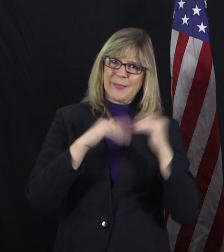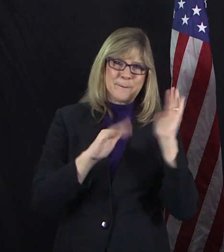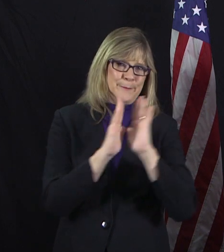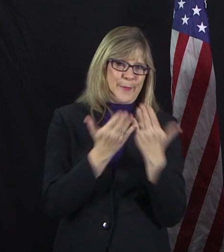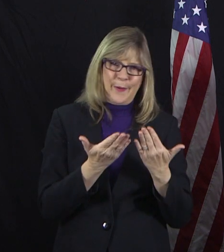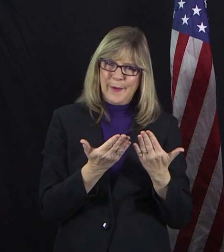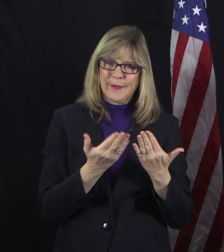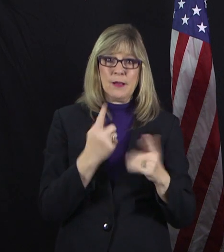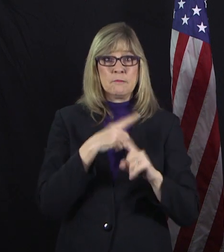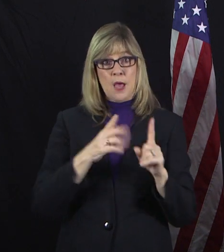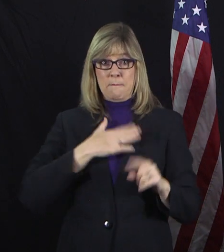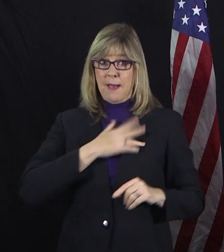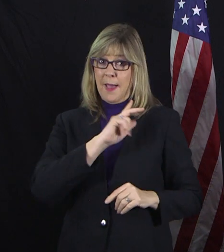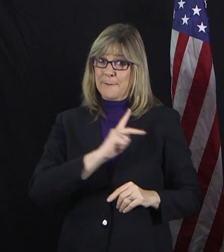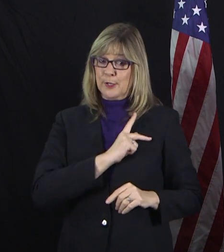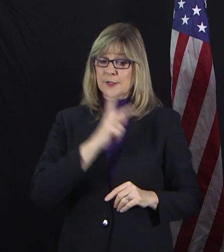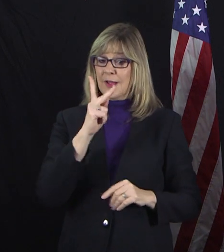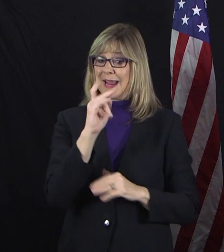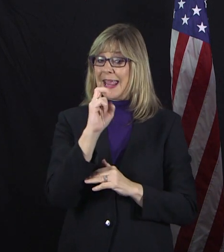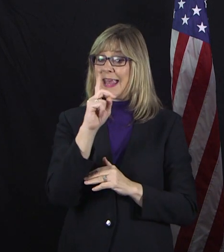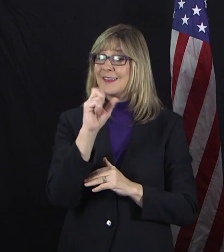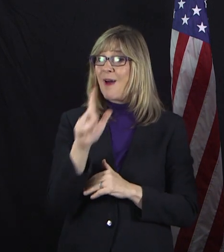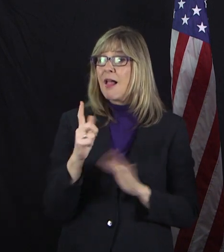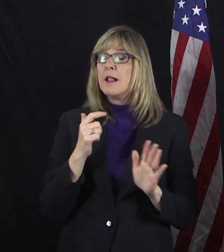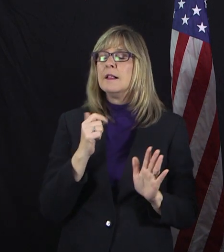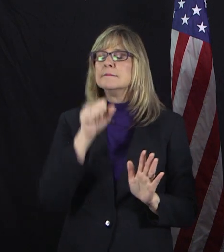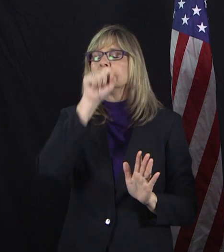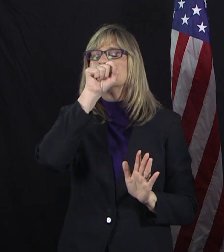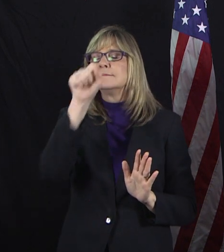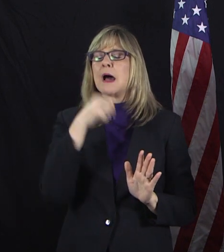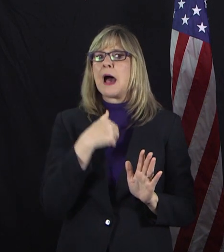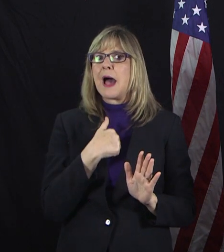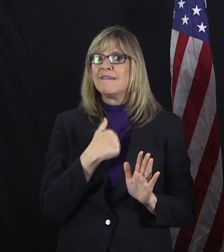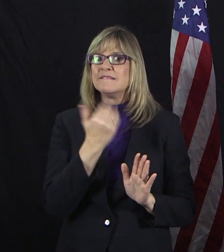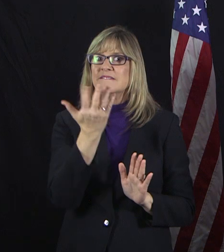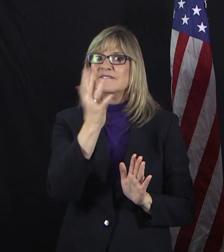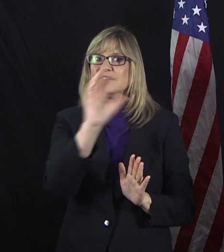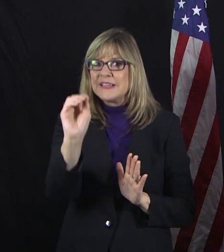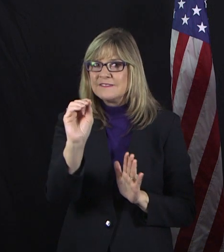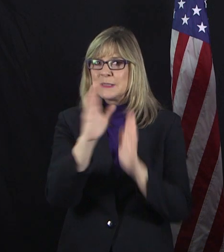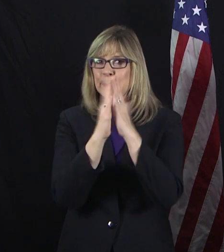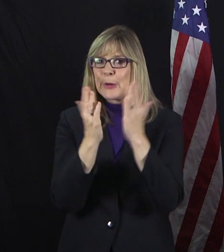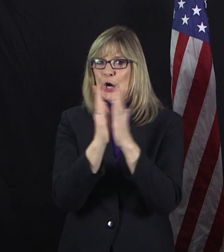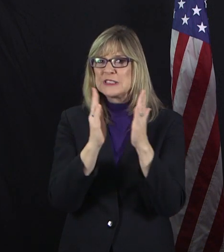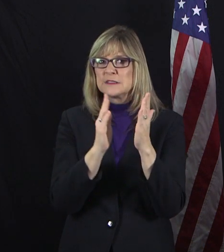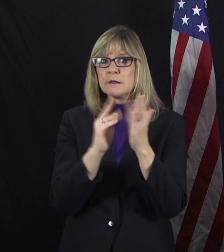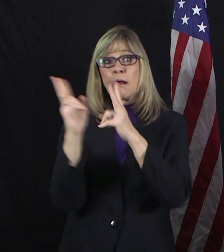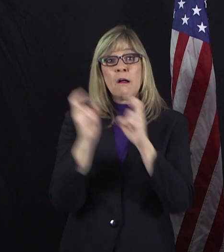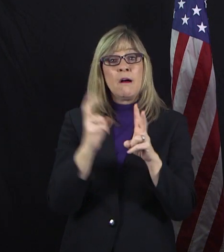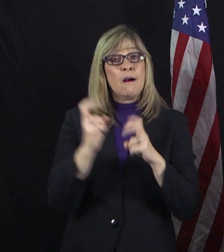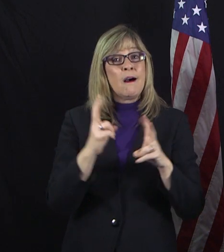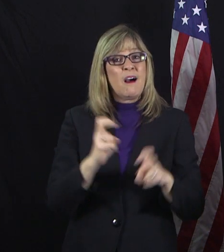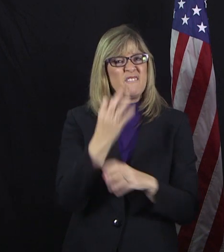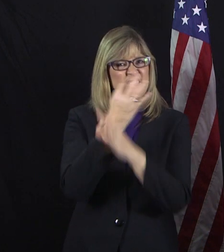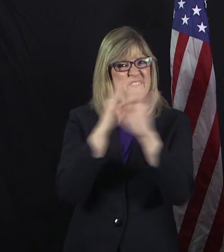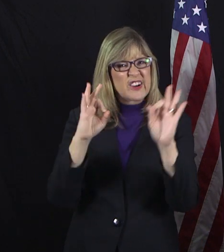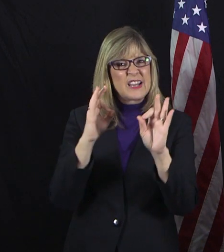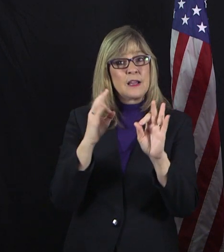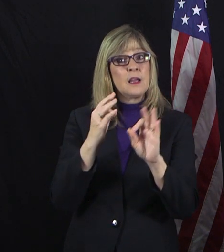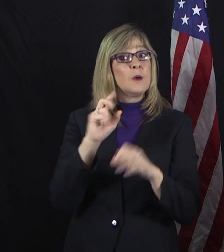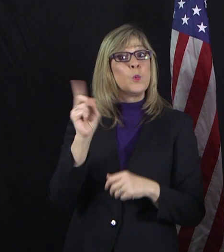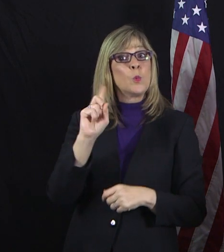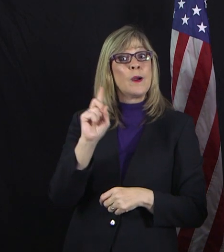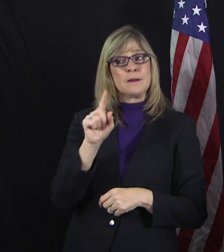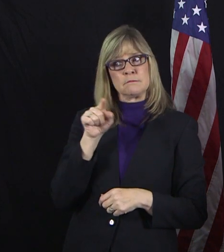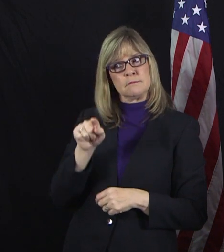my personal Kindle. I promise you I have 50 books on this Kindle that I got for free from the Fort Worth Public Library.